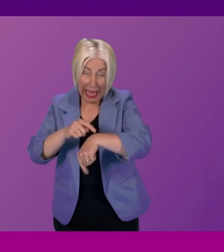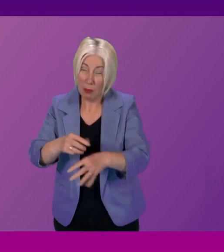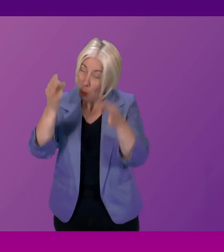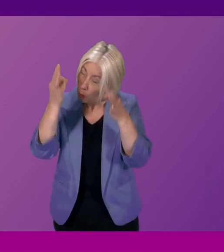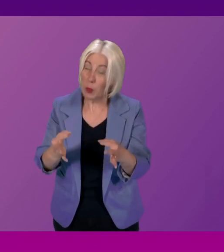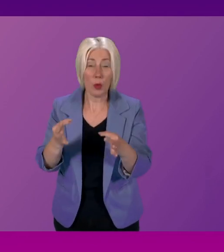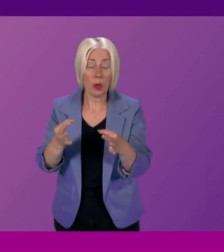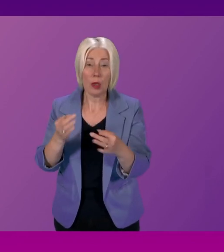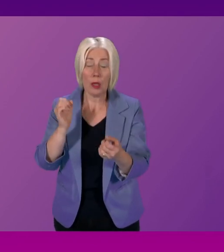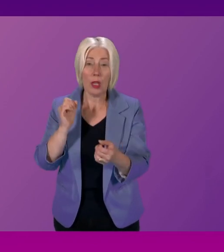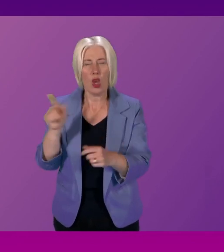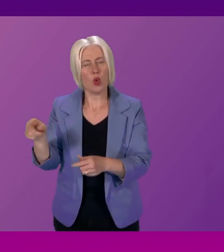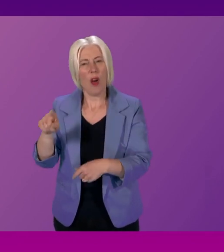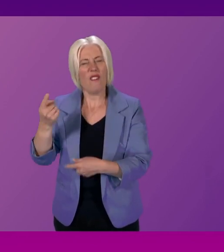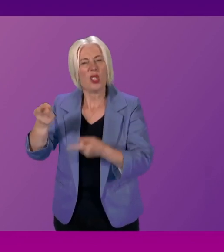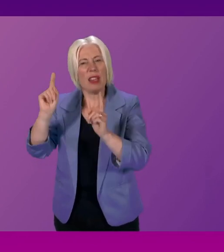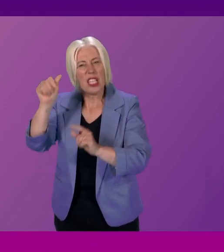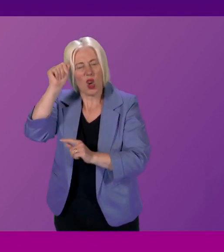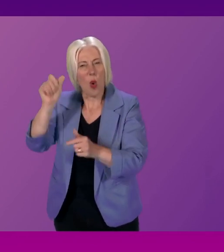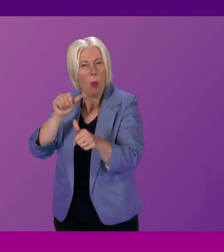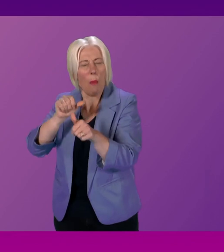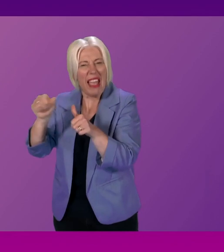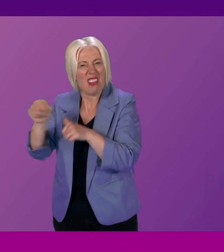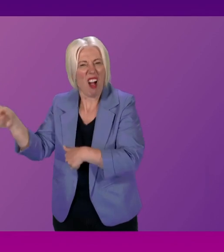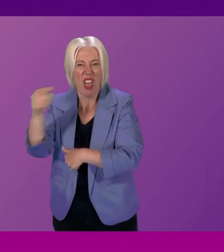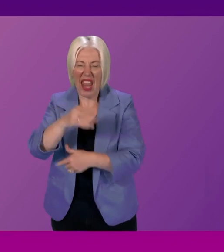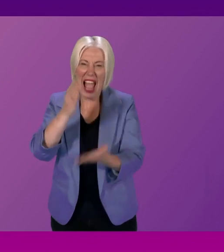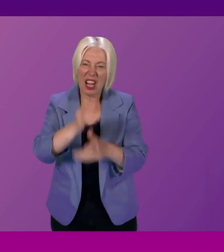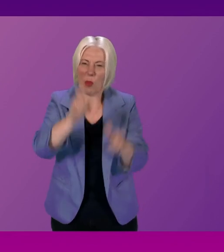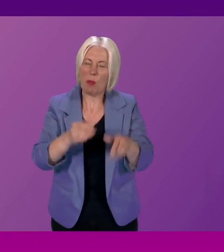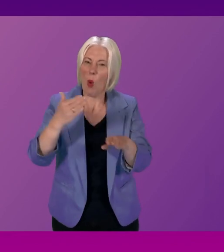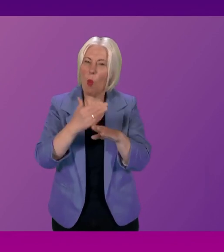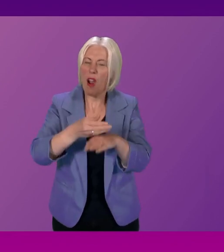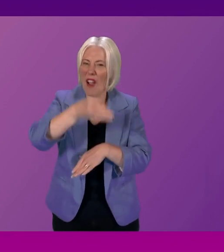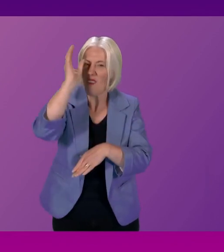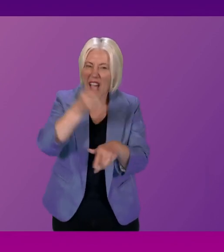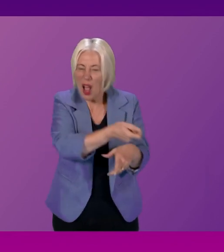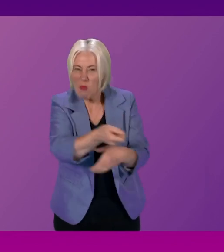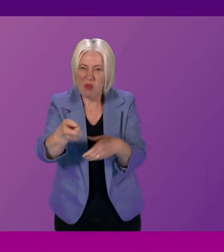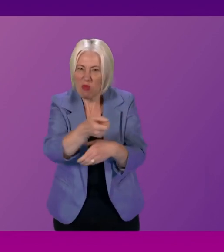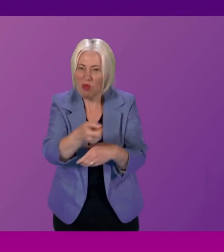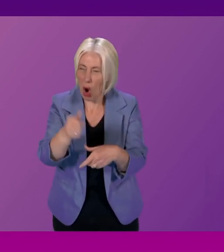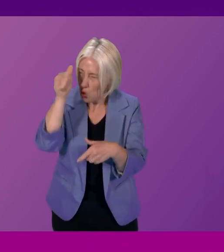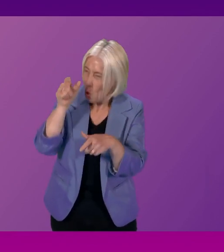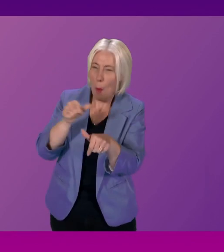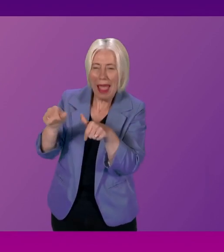the First Minister think he knows better than firefighters on the ground and the Chief Fire Officer about how to keep people safe?